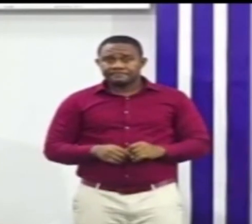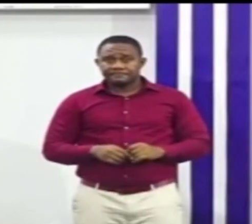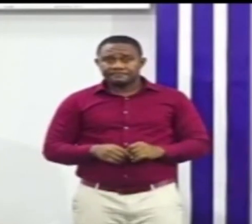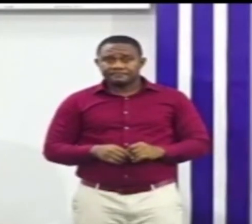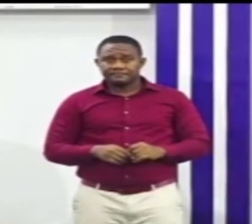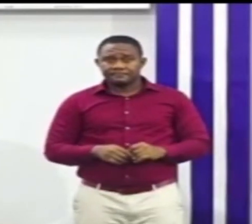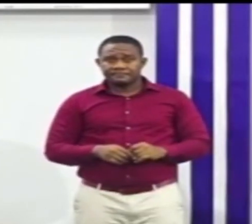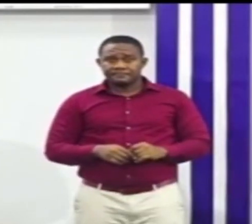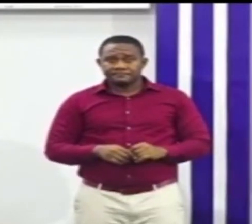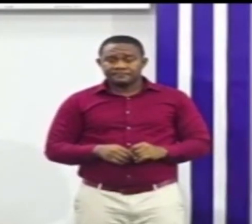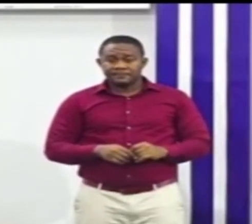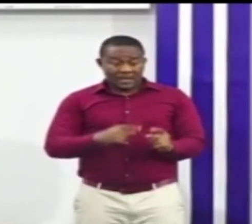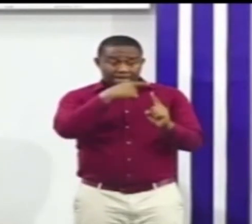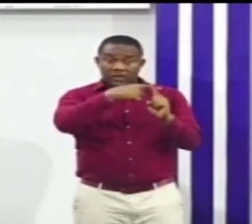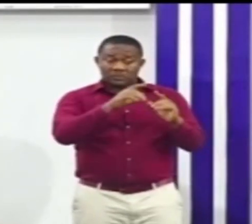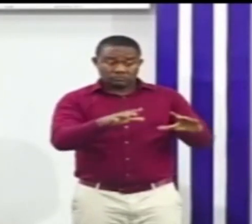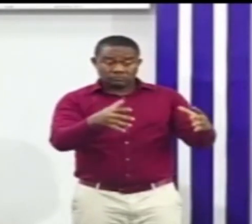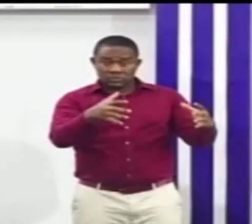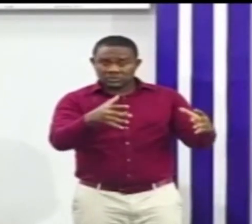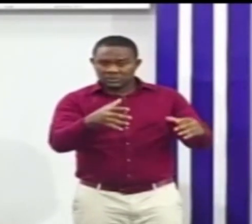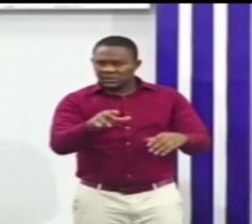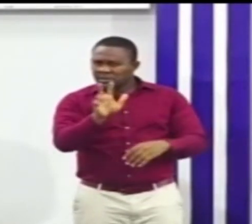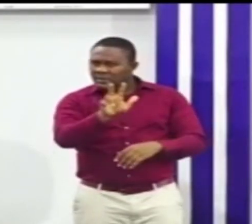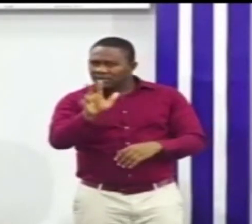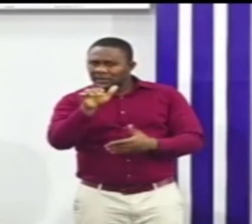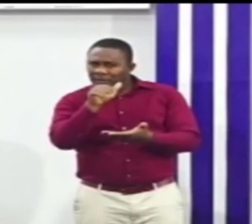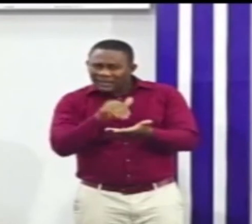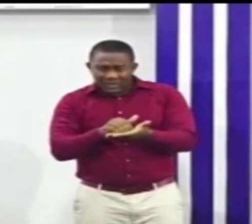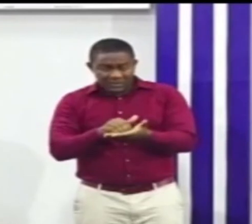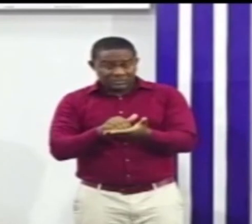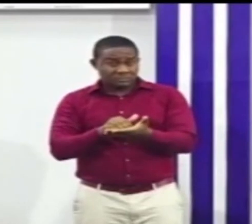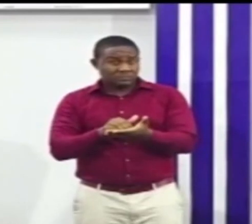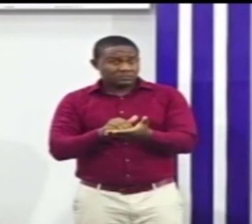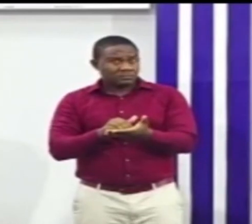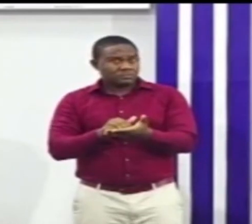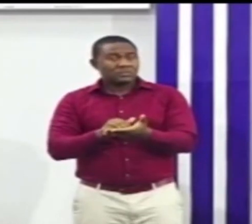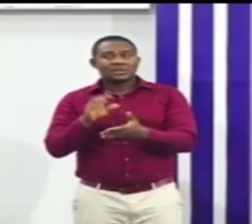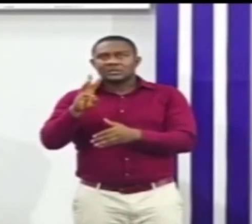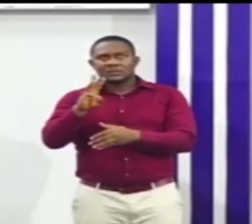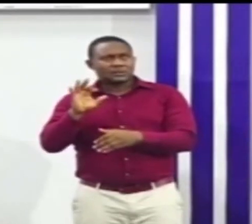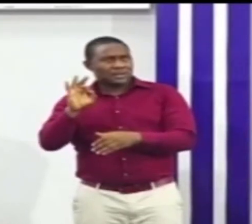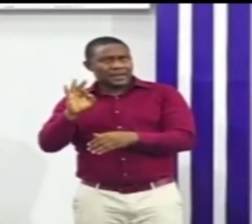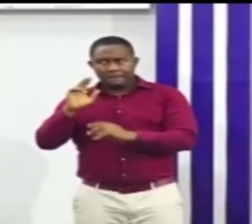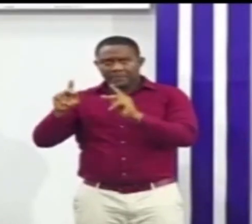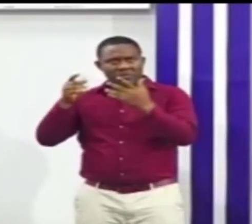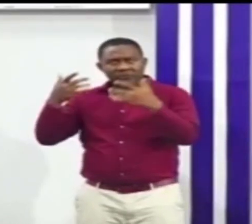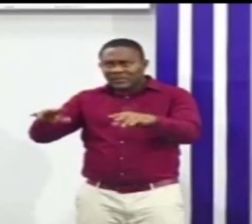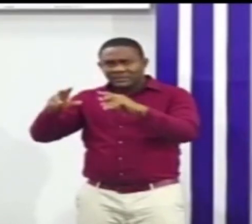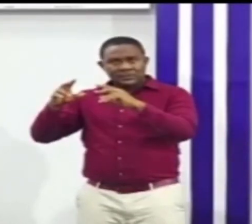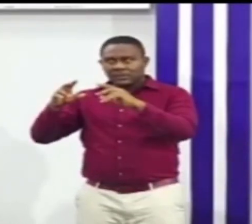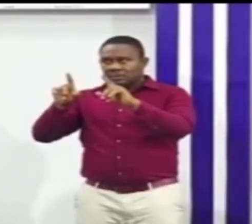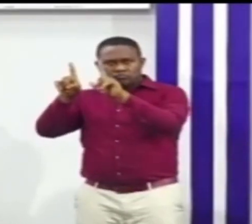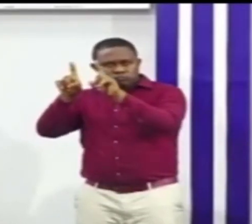we have a positivity rate where 3,069 have been tested from the routine surveillance and we have 944